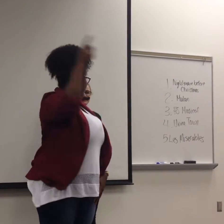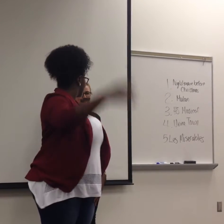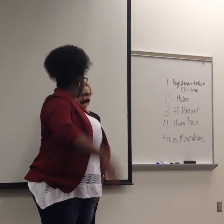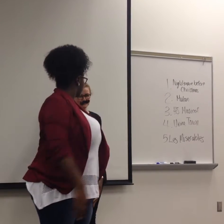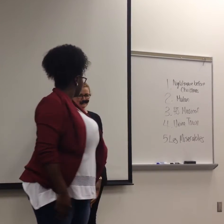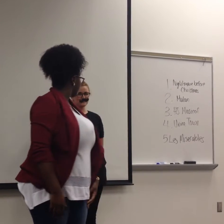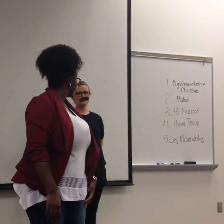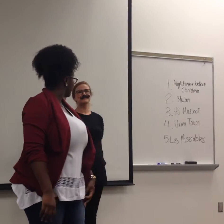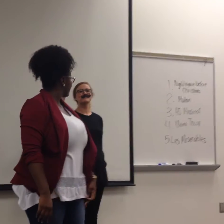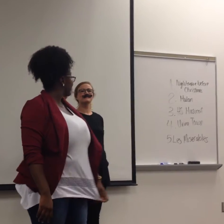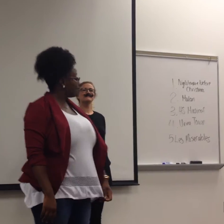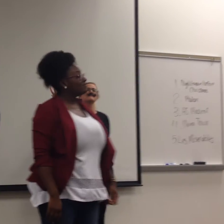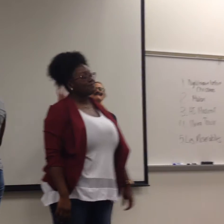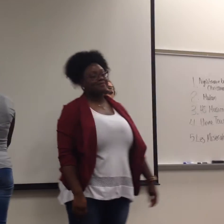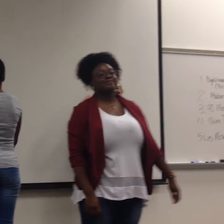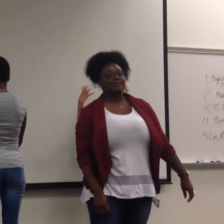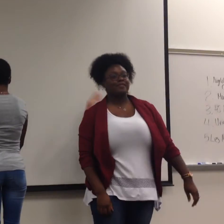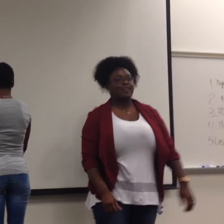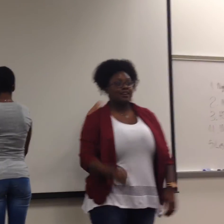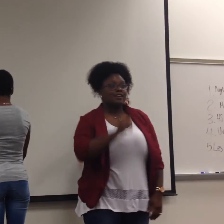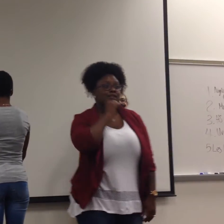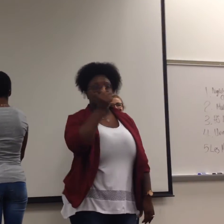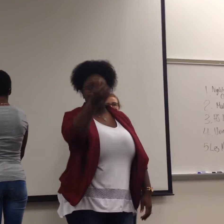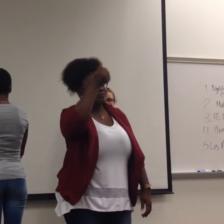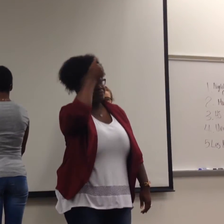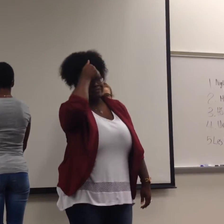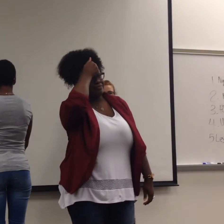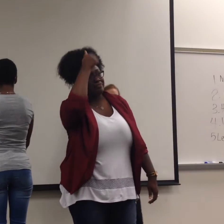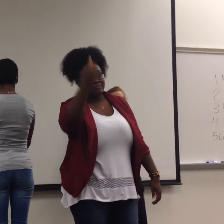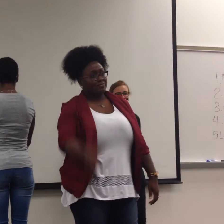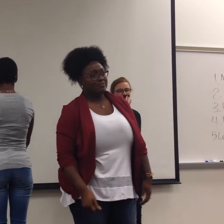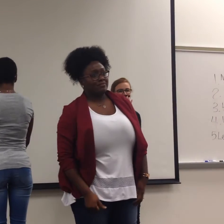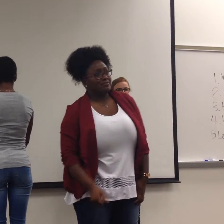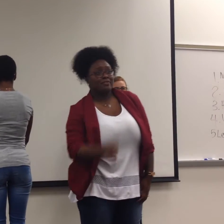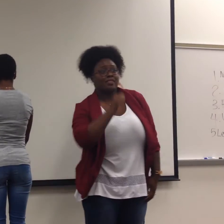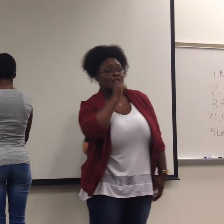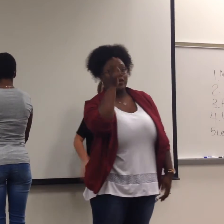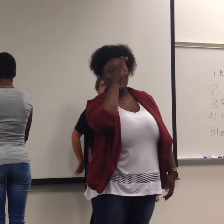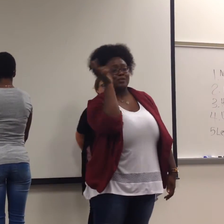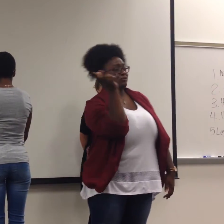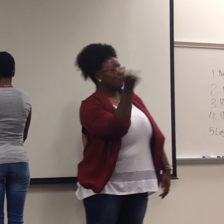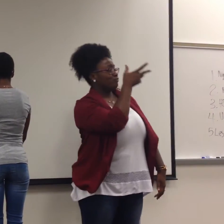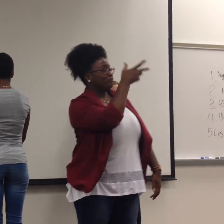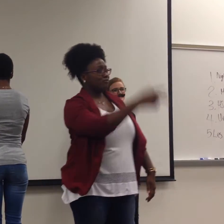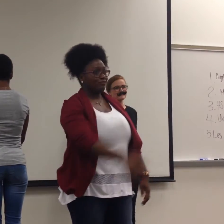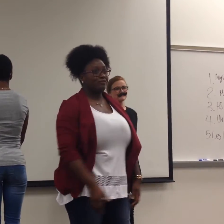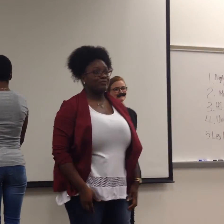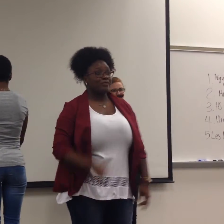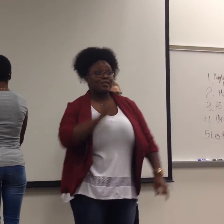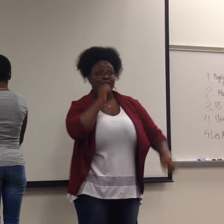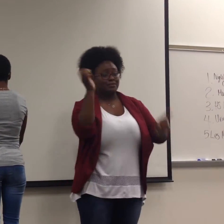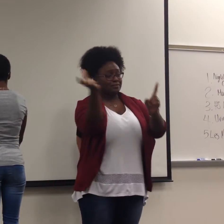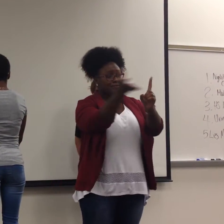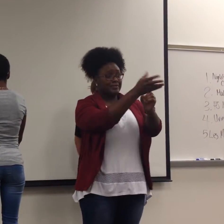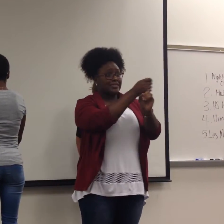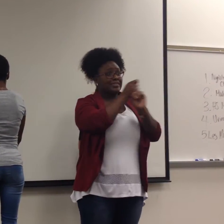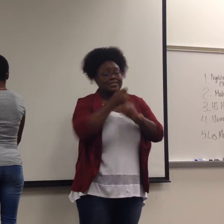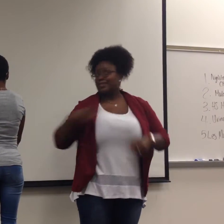boys, you tell them boss Don't be the bunny, don't be the stew Don't be the dinner,